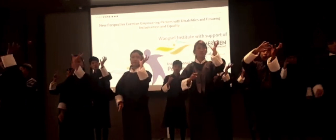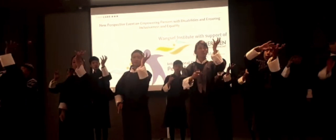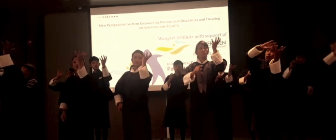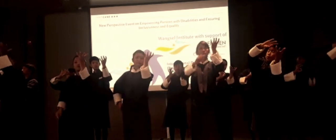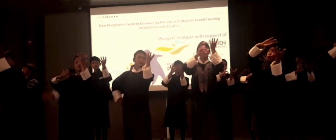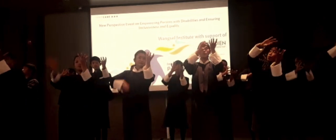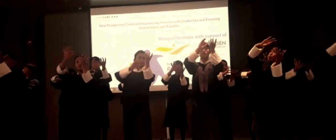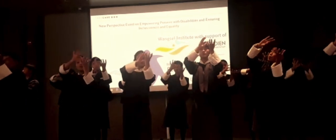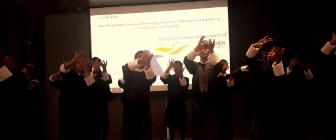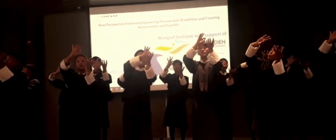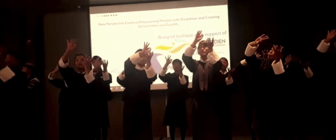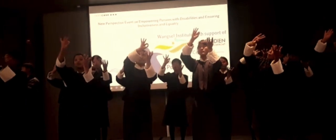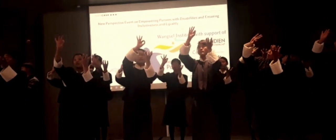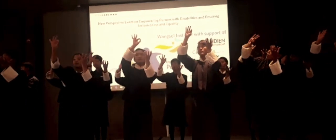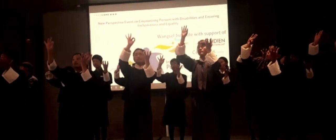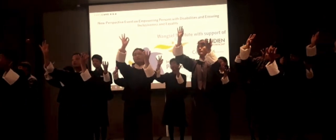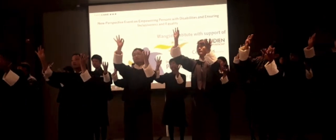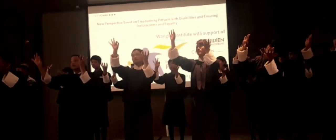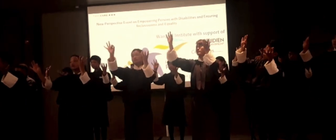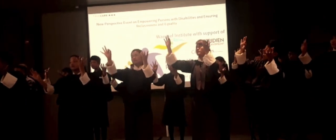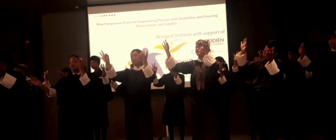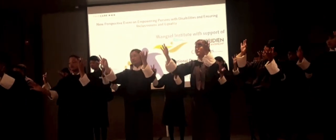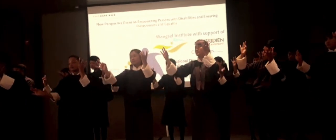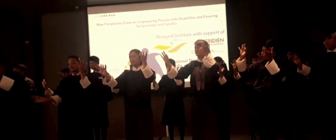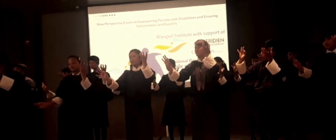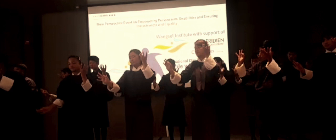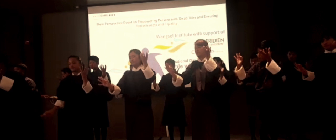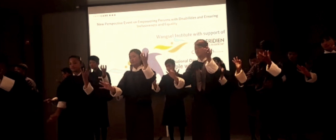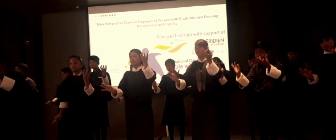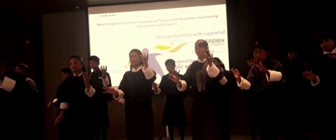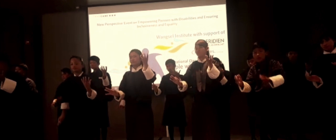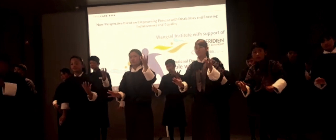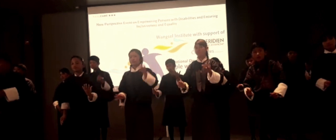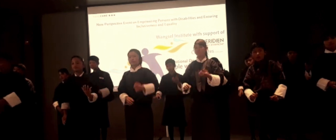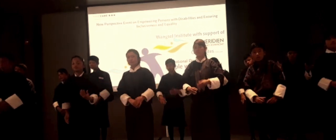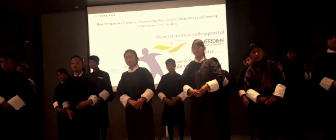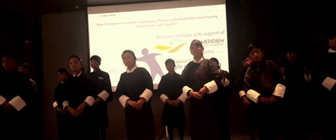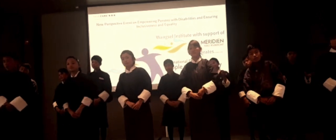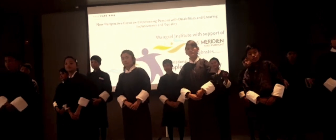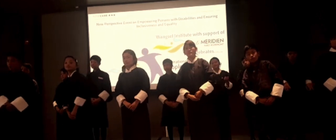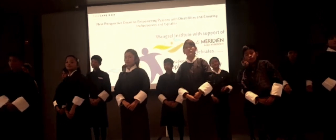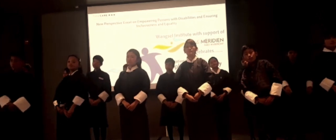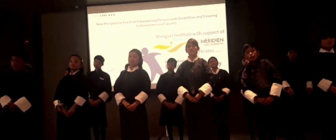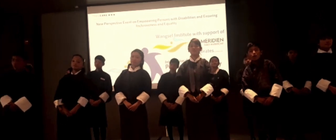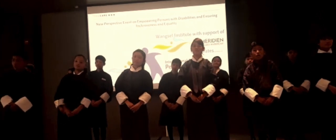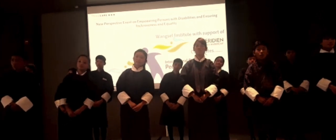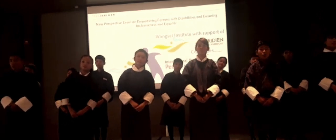I see skies of blue,